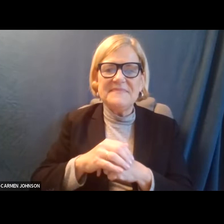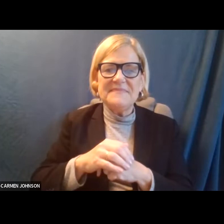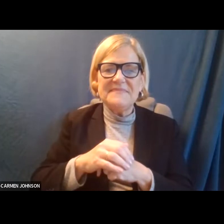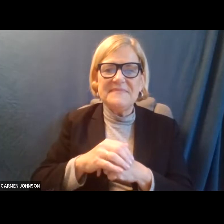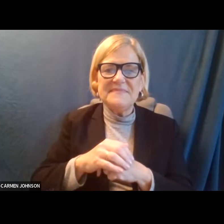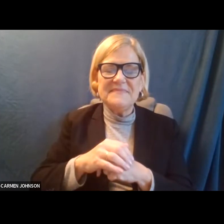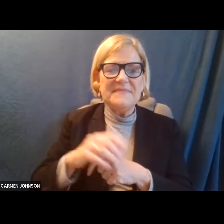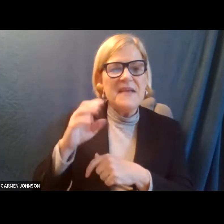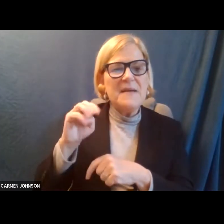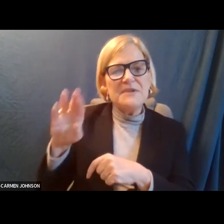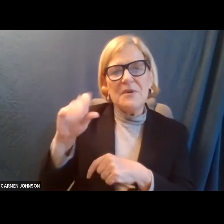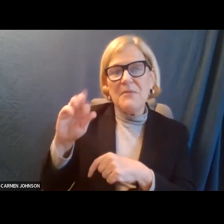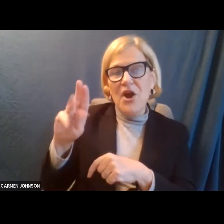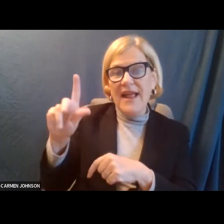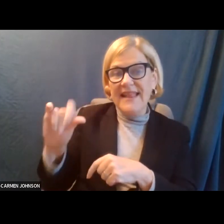Mr. Barclay.